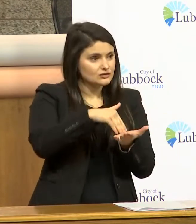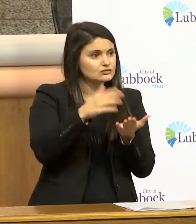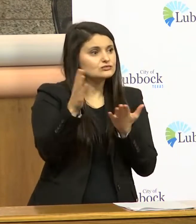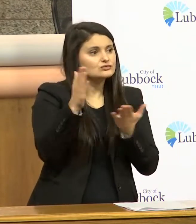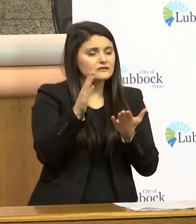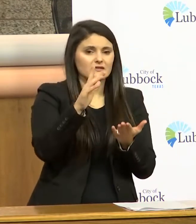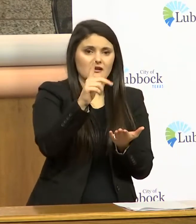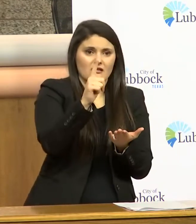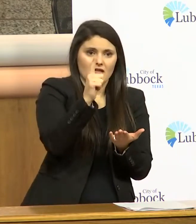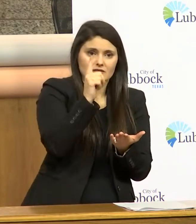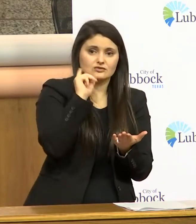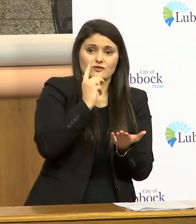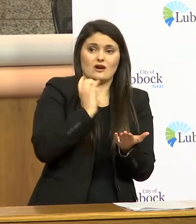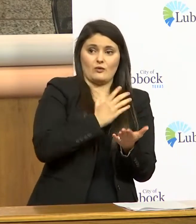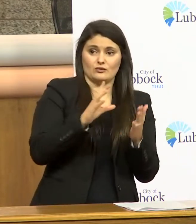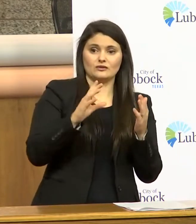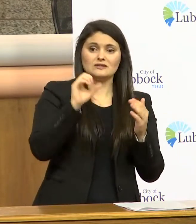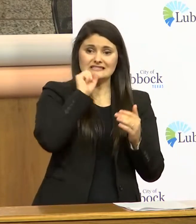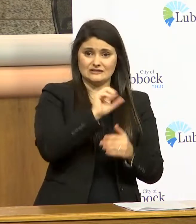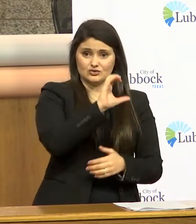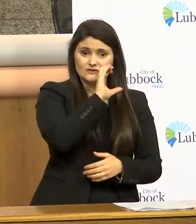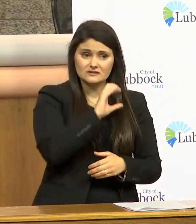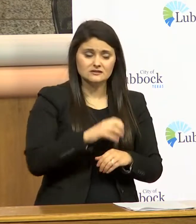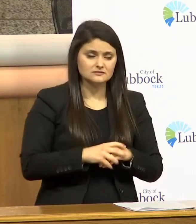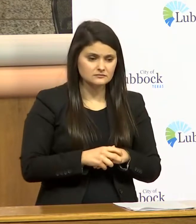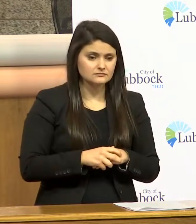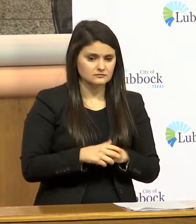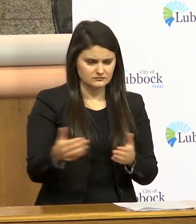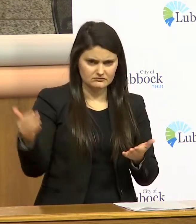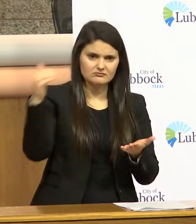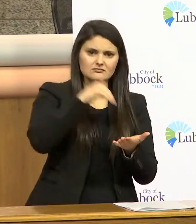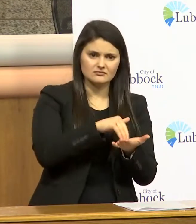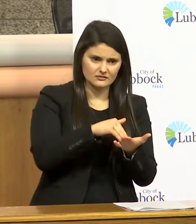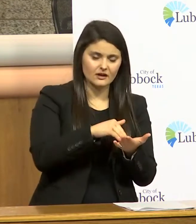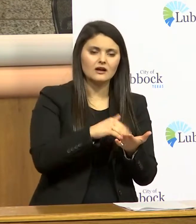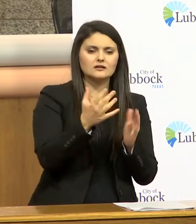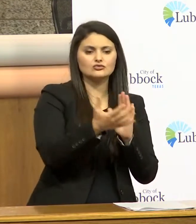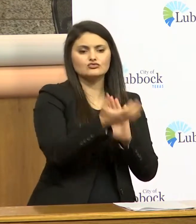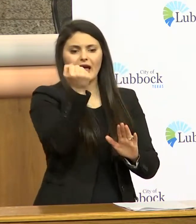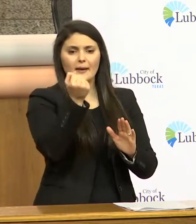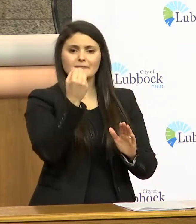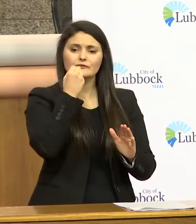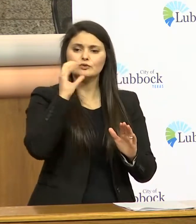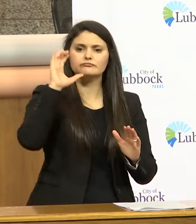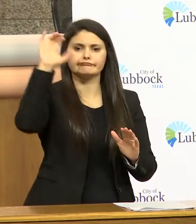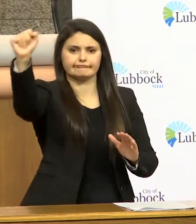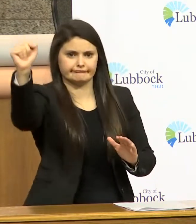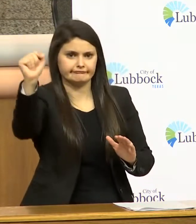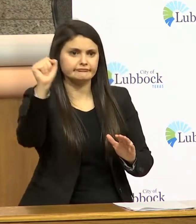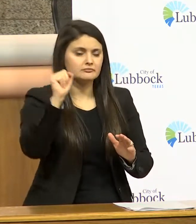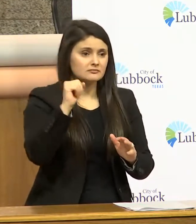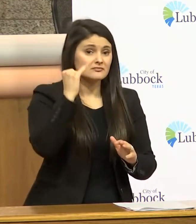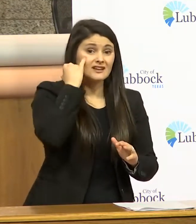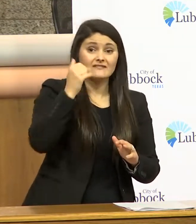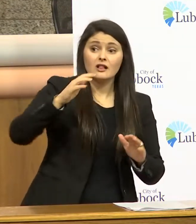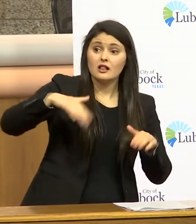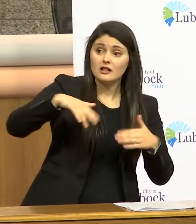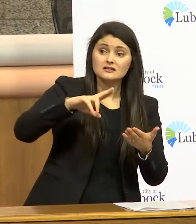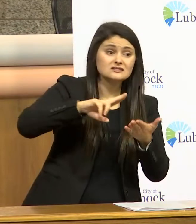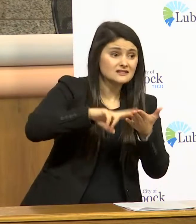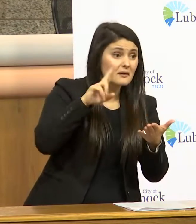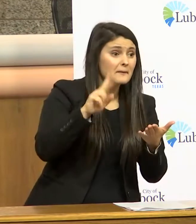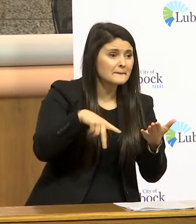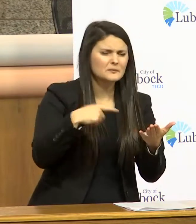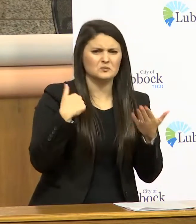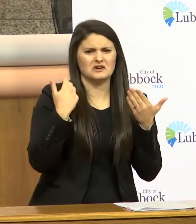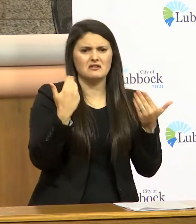lunches to our seniors and and those once again are grab and go kind of lunches and if you're not signed up for that we can get